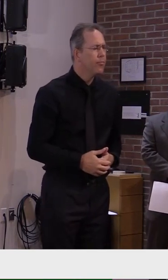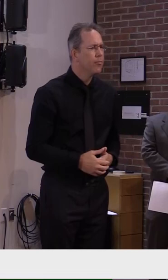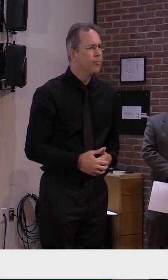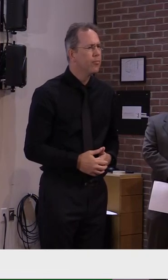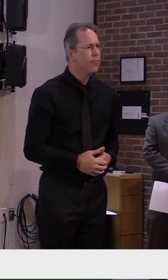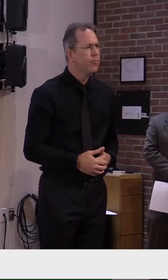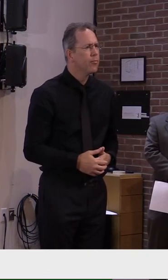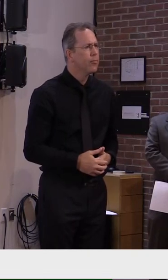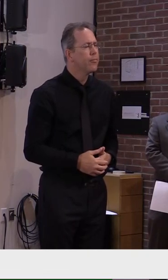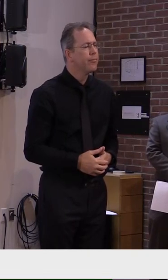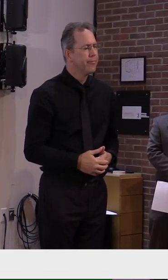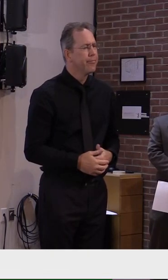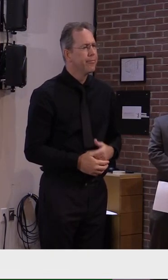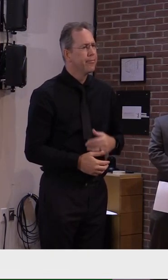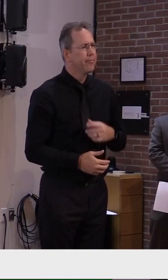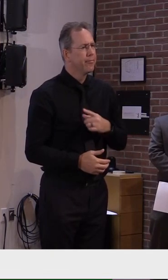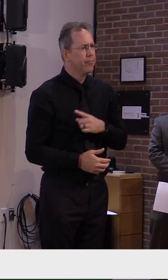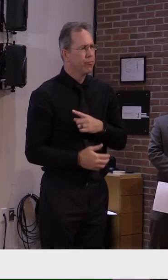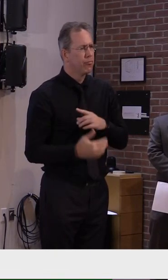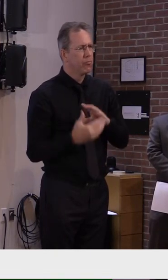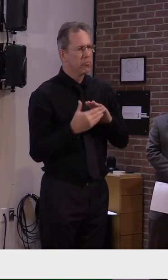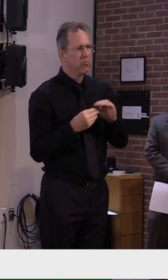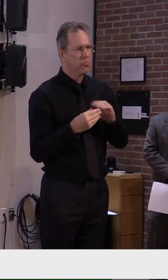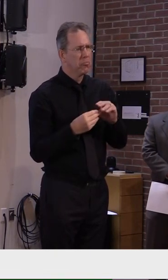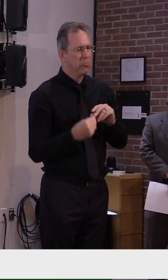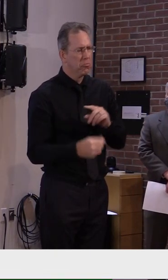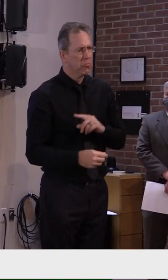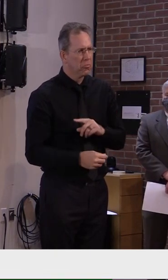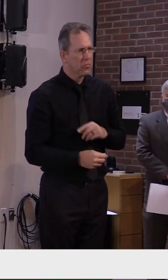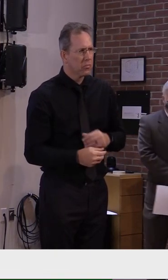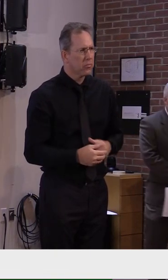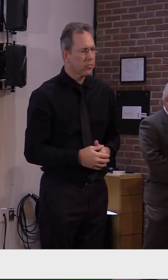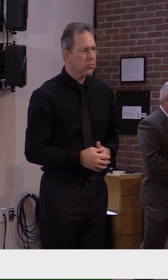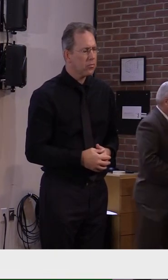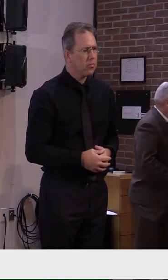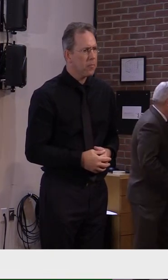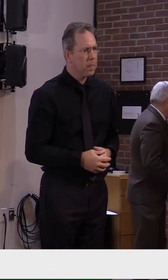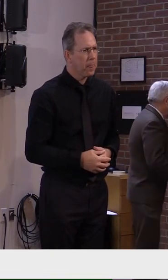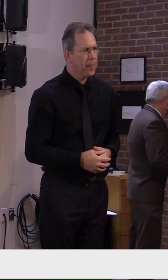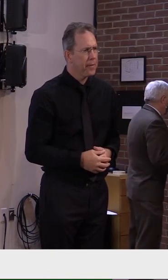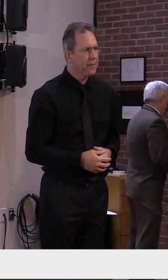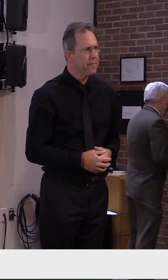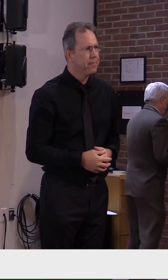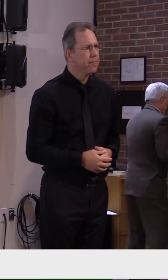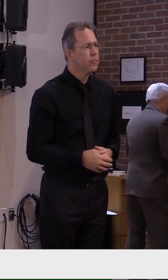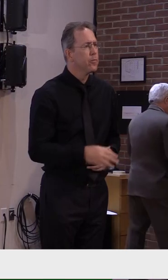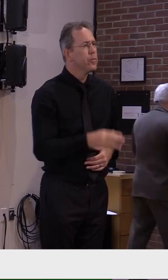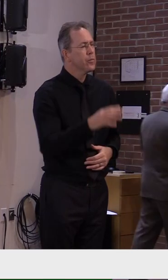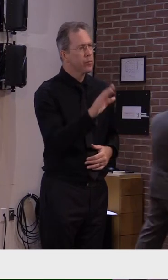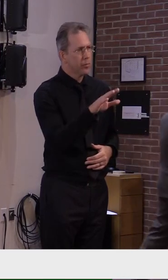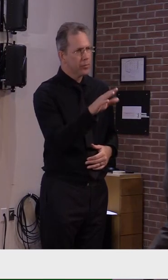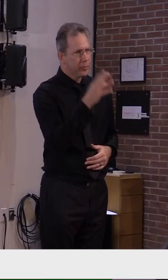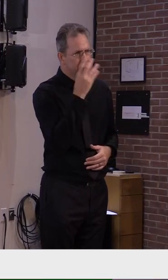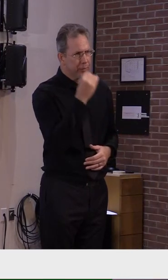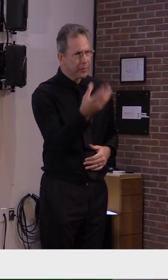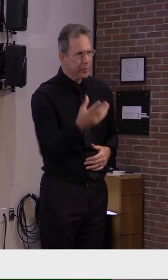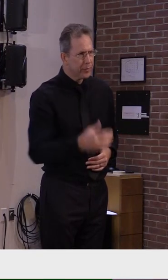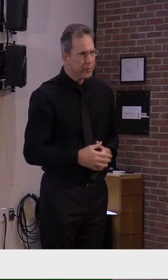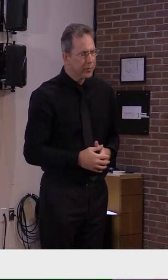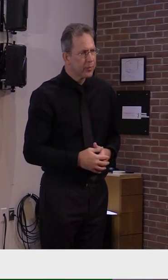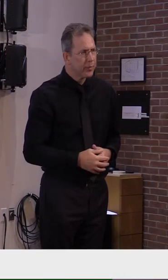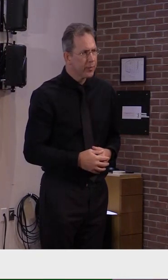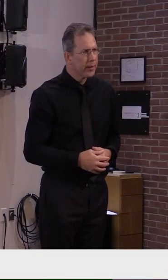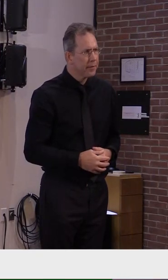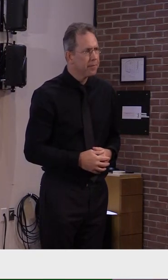Just so members of the public know what we put out in our press release, the rate, the incidence rate of cases